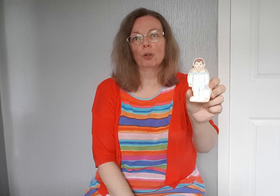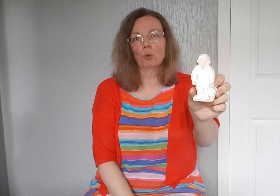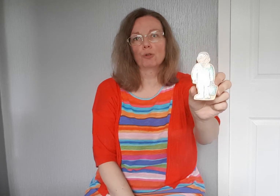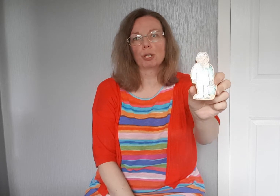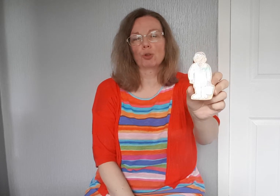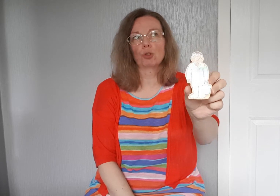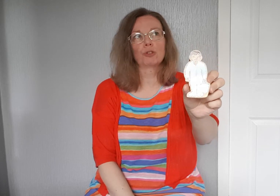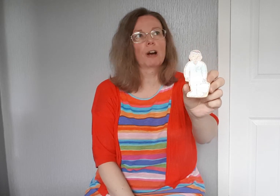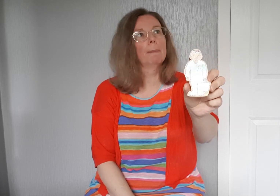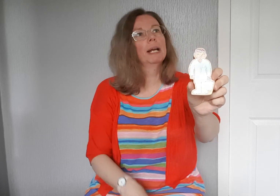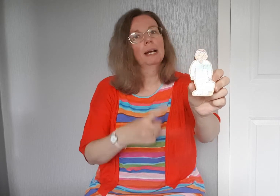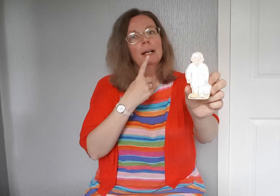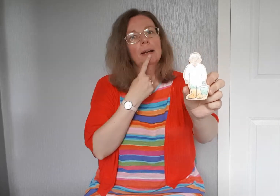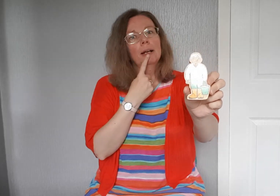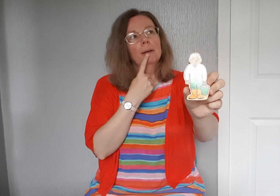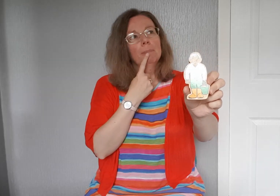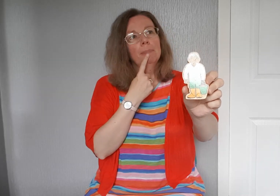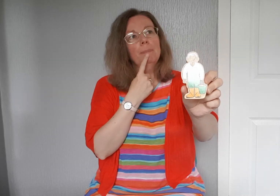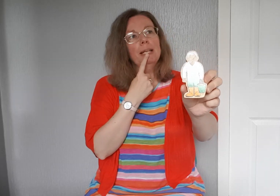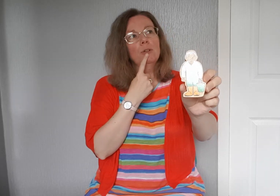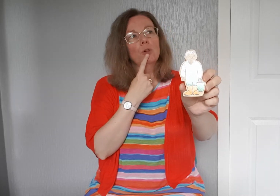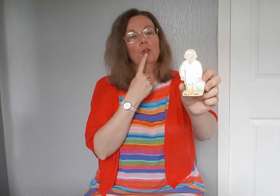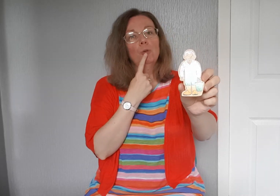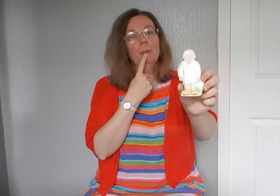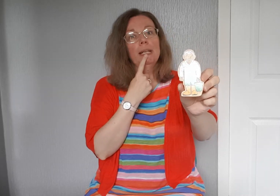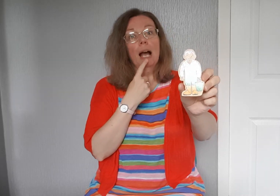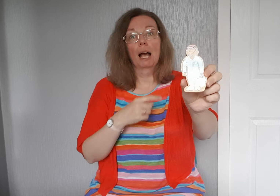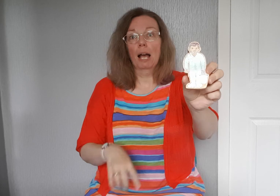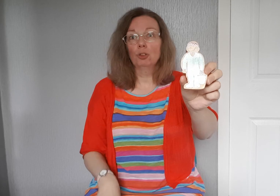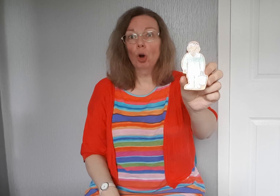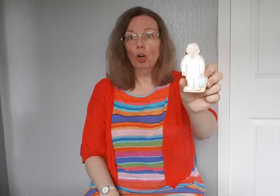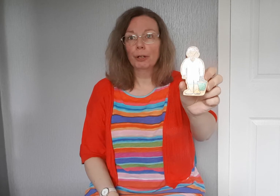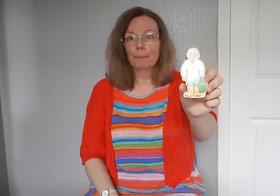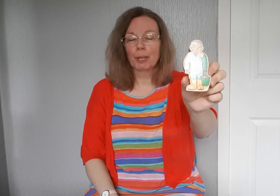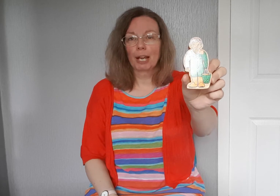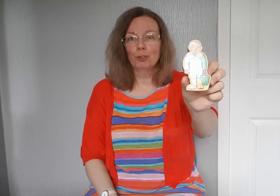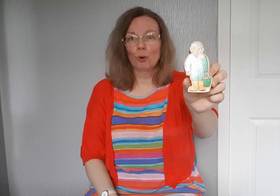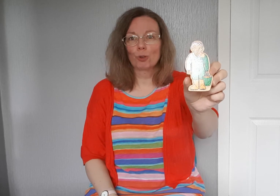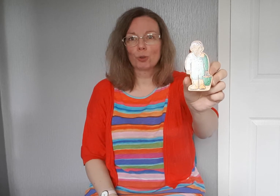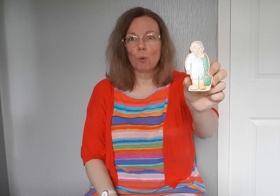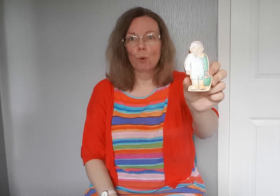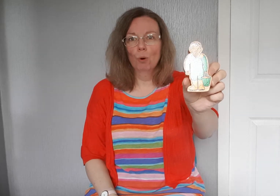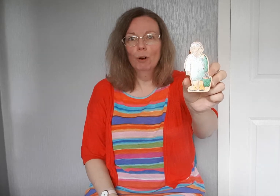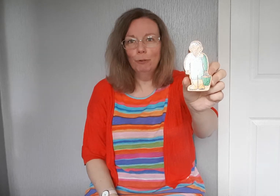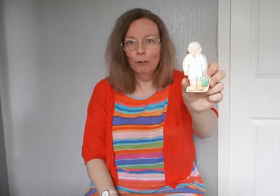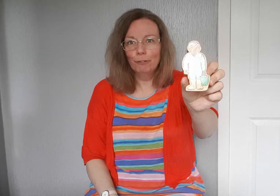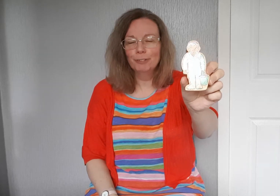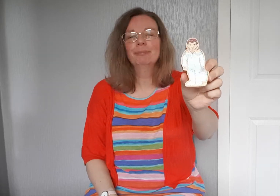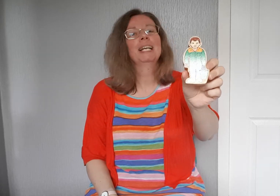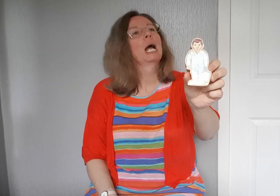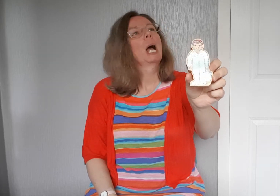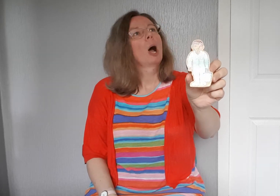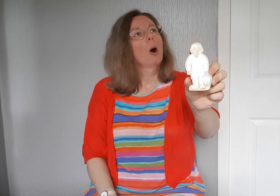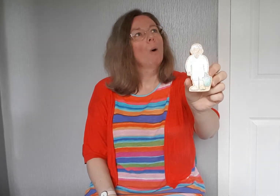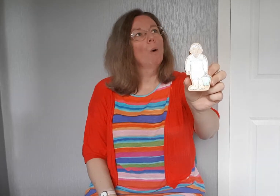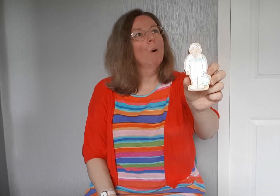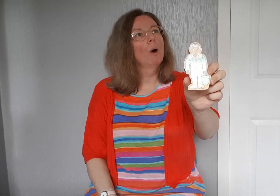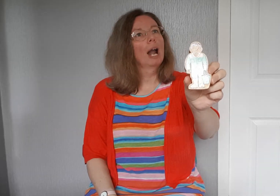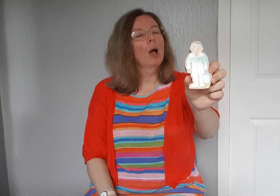Old MacDonald's farm. Maybe there could be a dog and dogs go woof woof. Or how